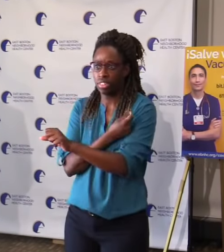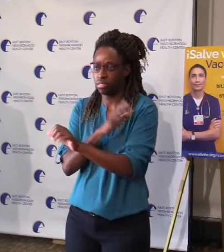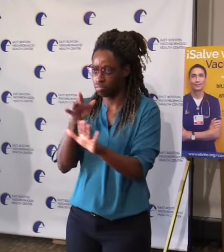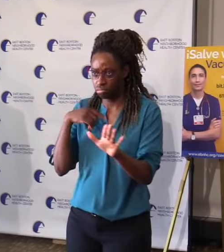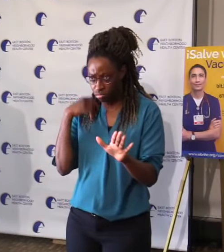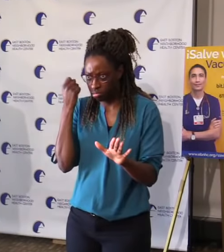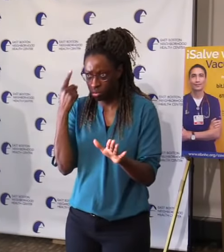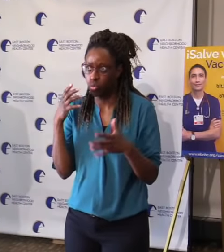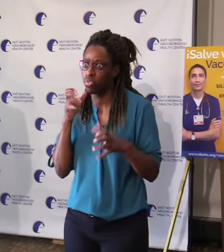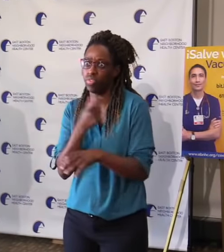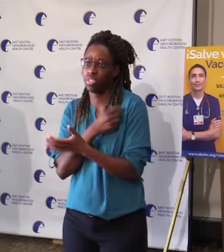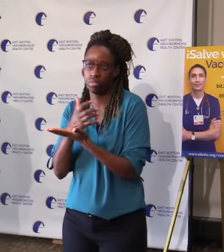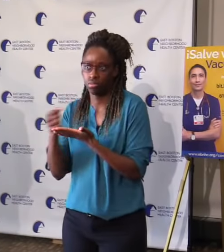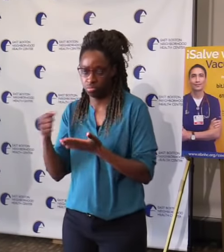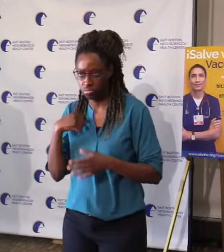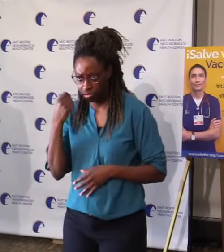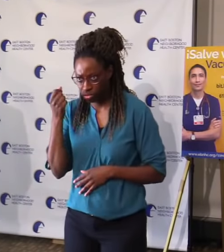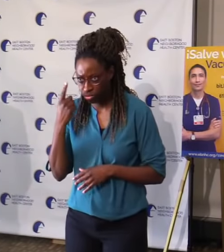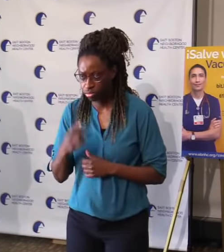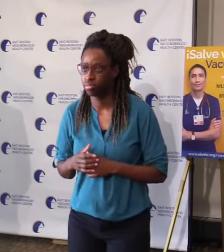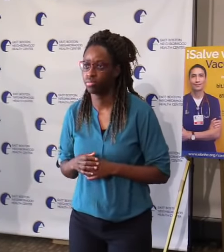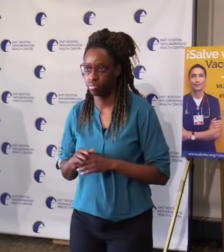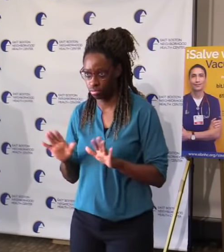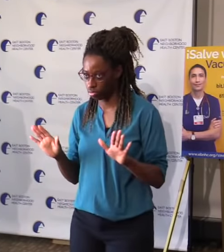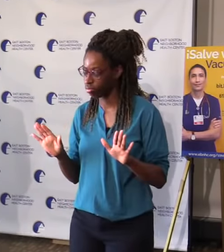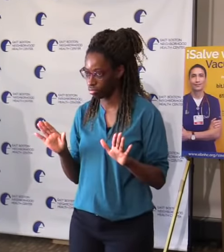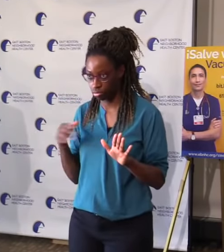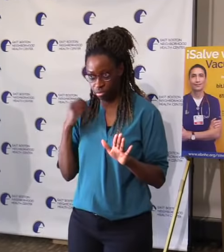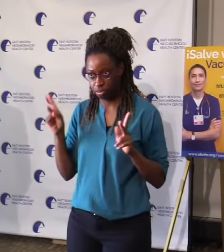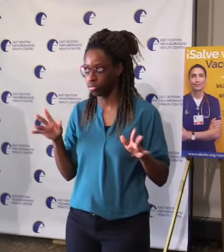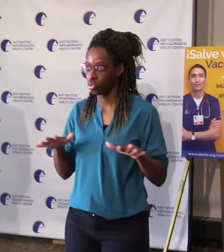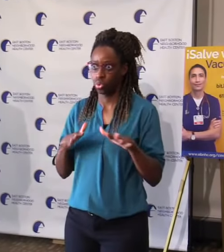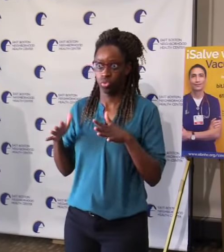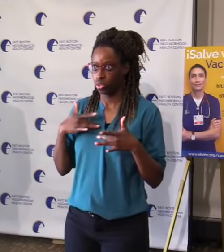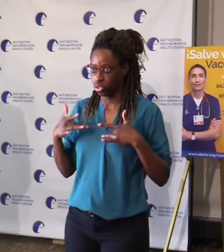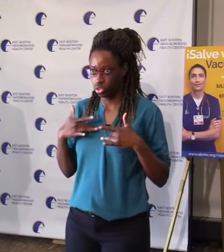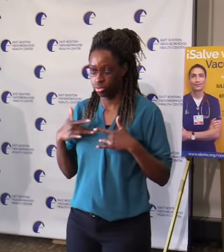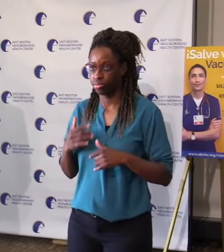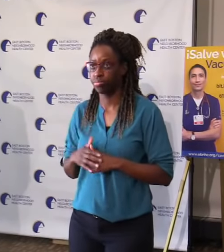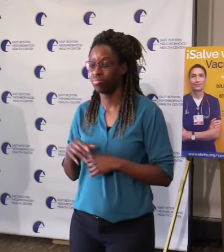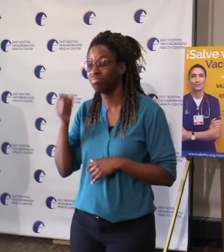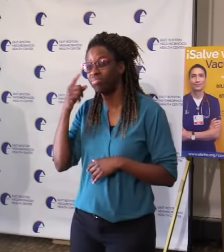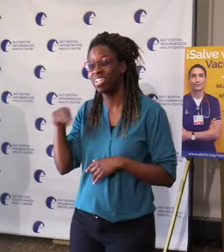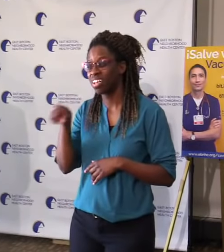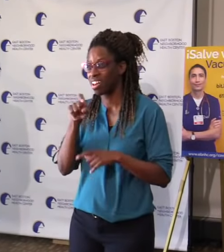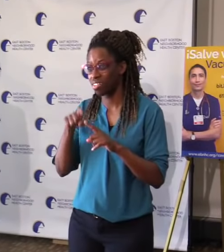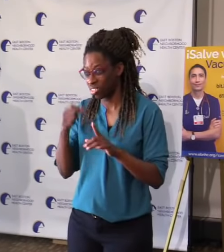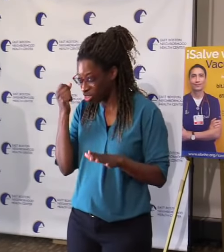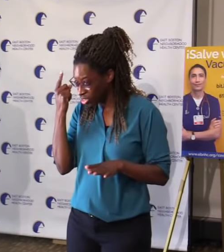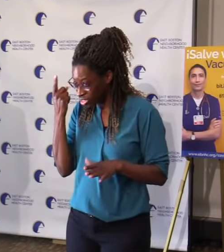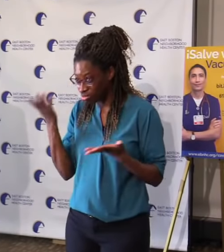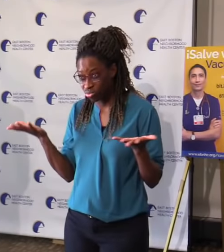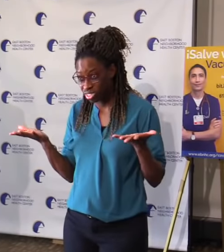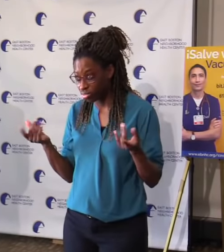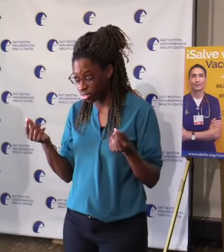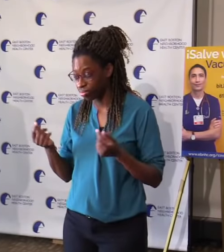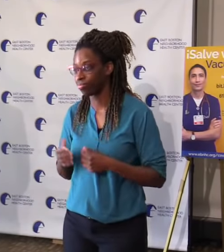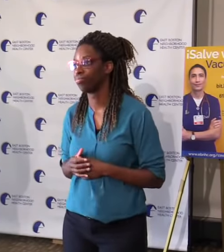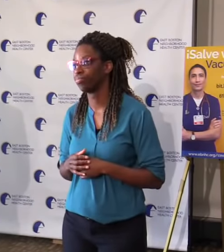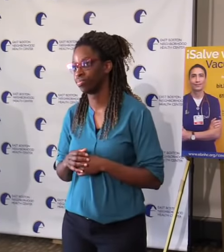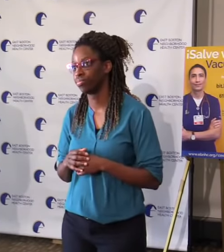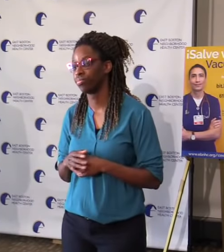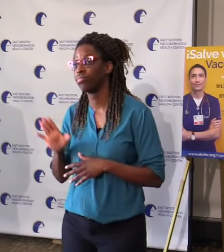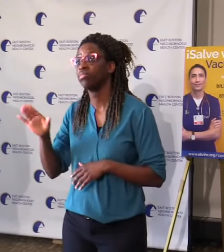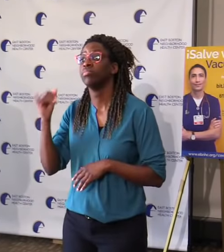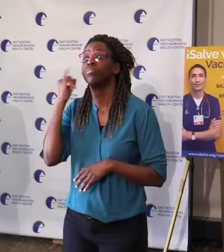that. But it's important for people to understand that if you don't